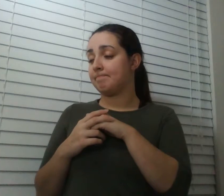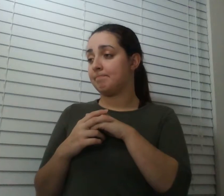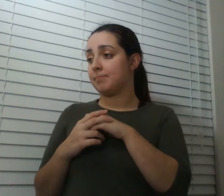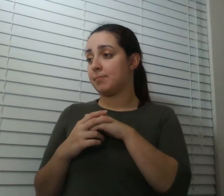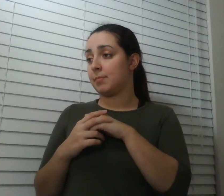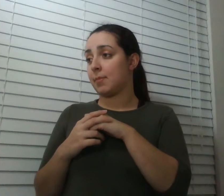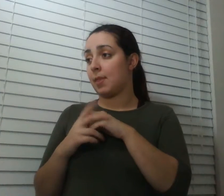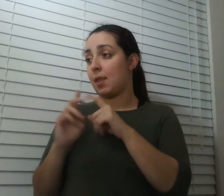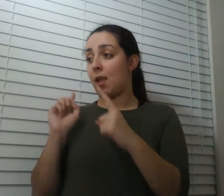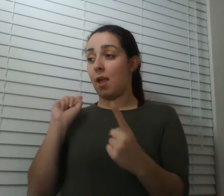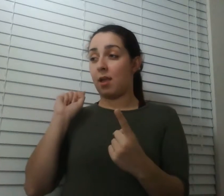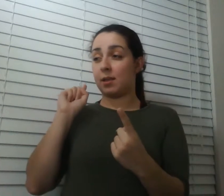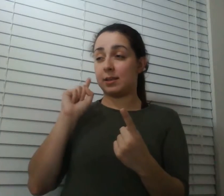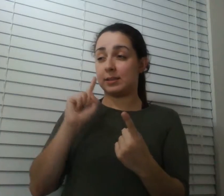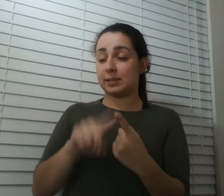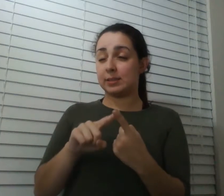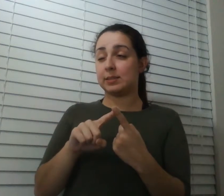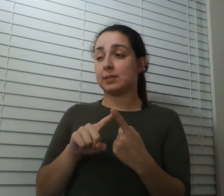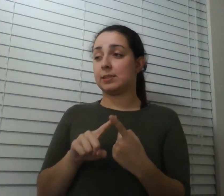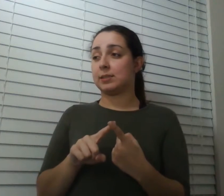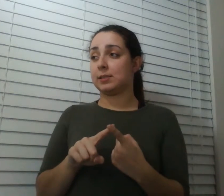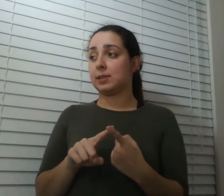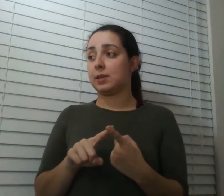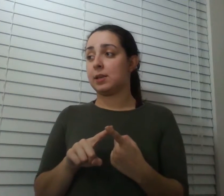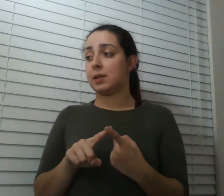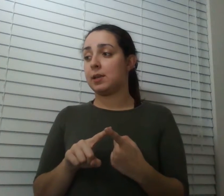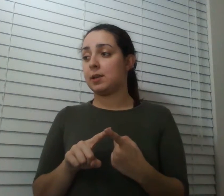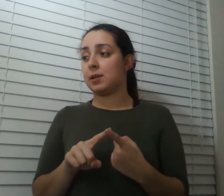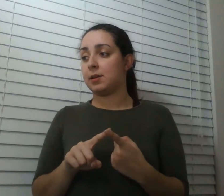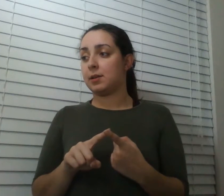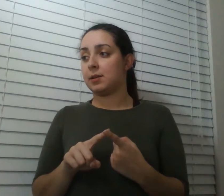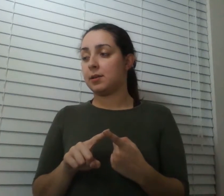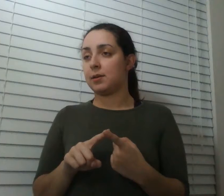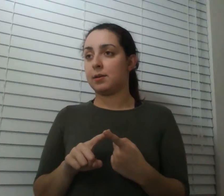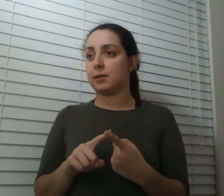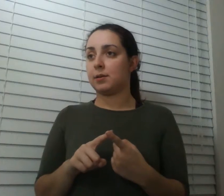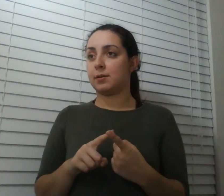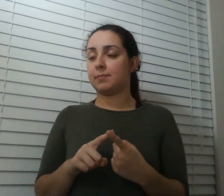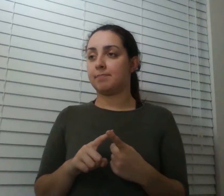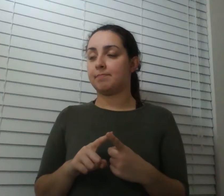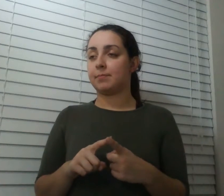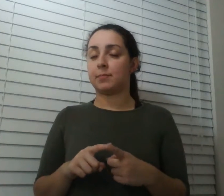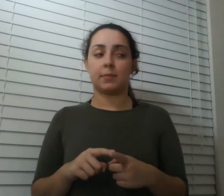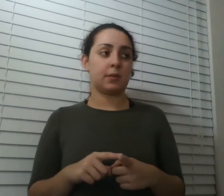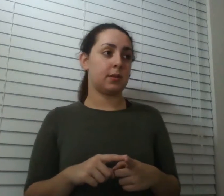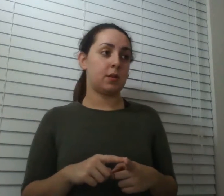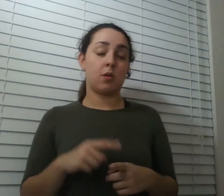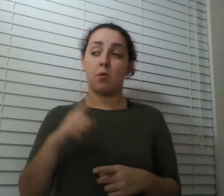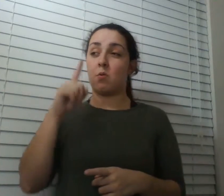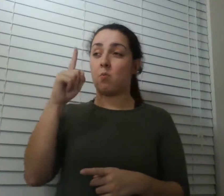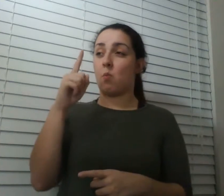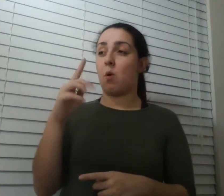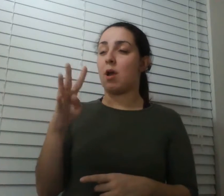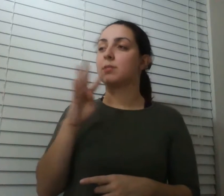you bounce back man one of them speaks we'll bounce back